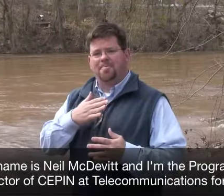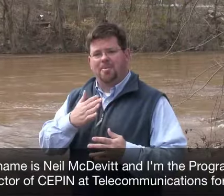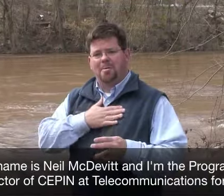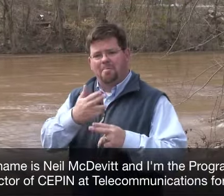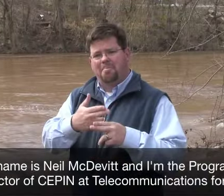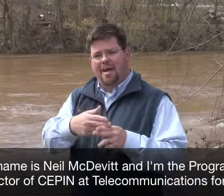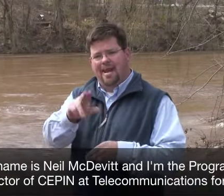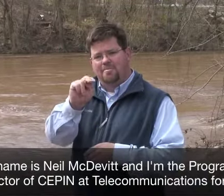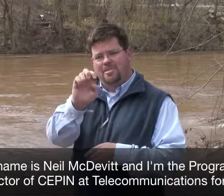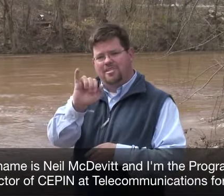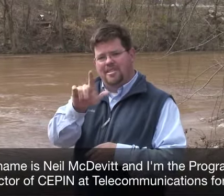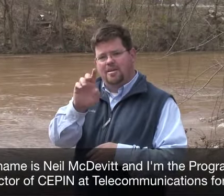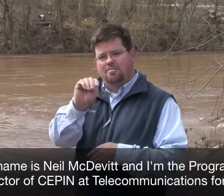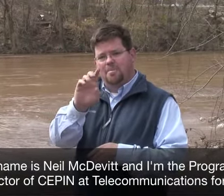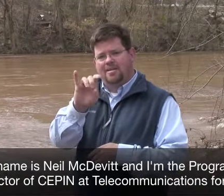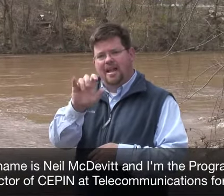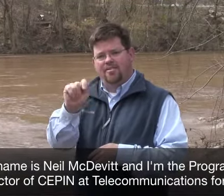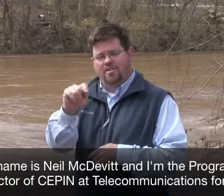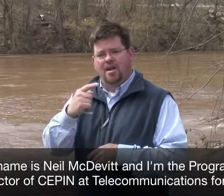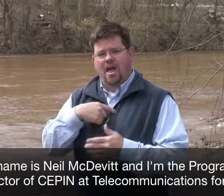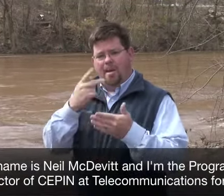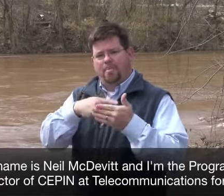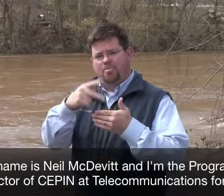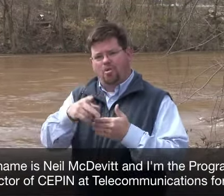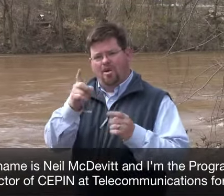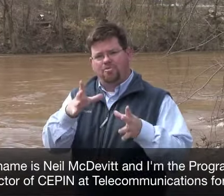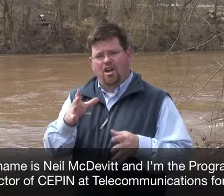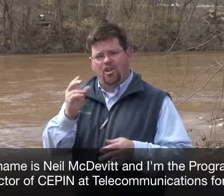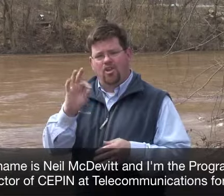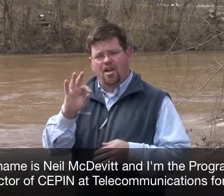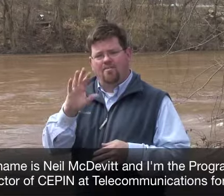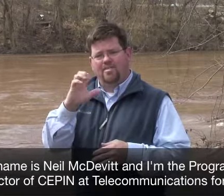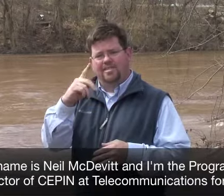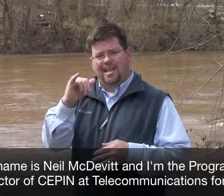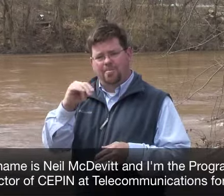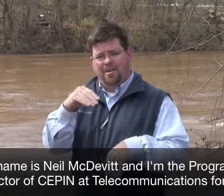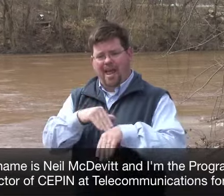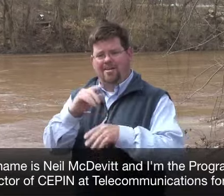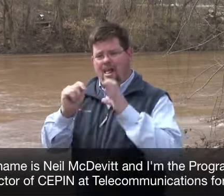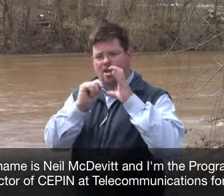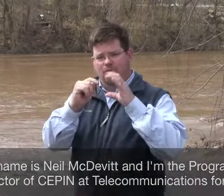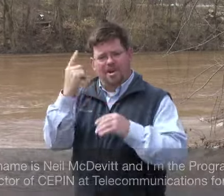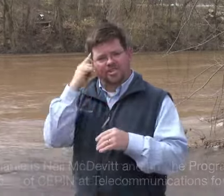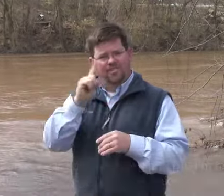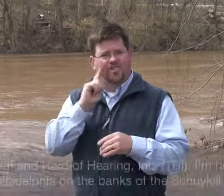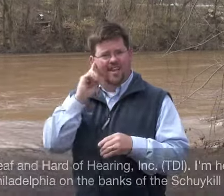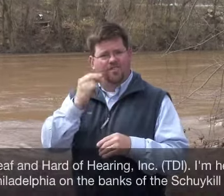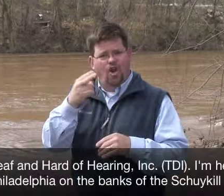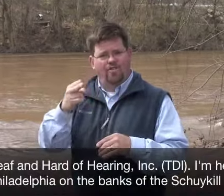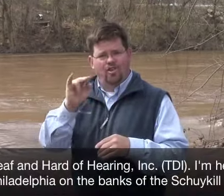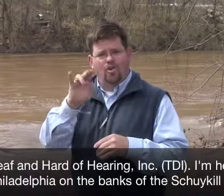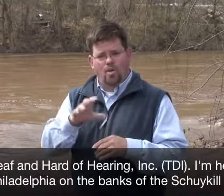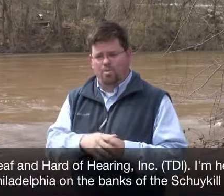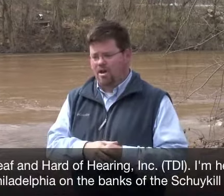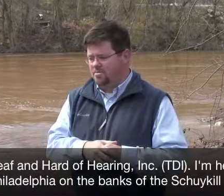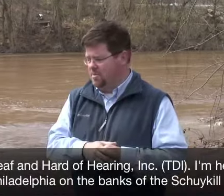My name is Neal McDevitt. I'm the program director of SEPN at Telecommunications for the Deaf and Hard of Hearing